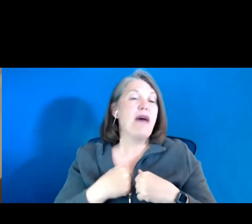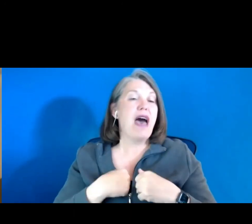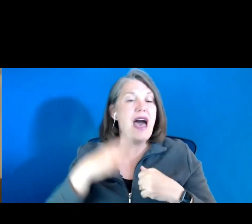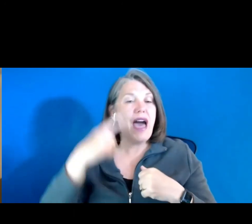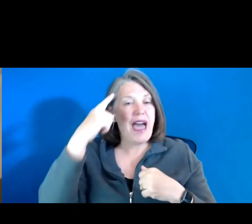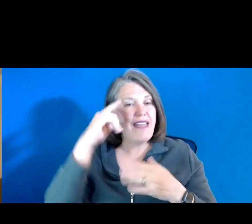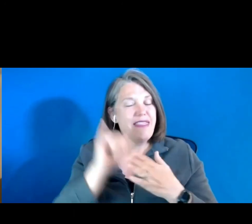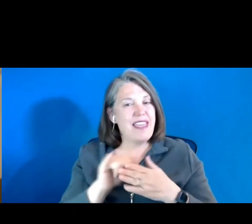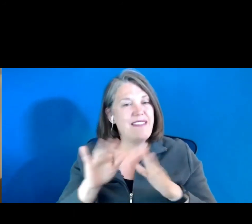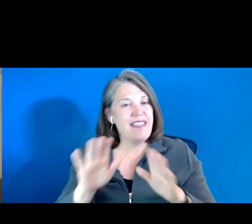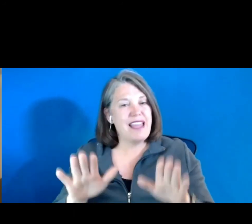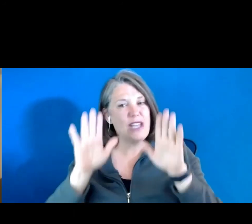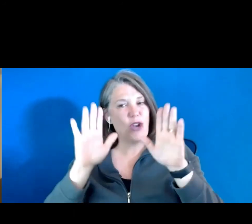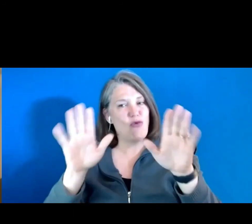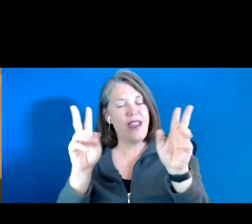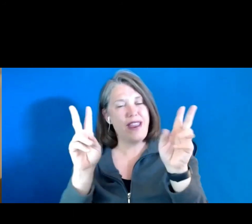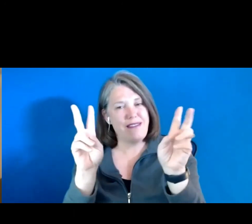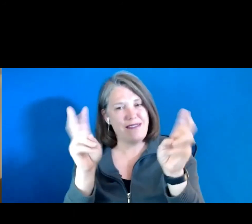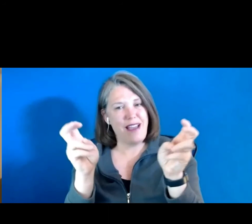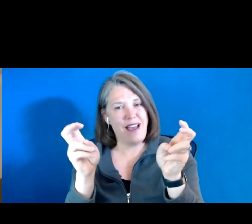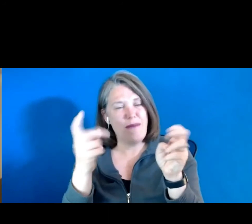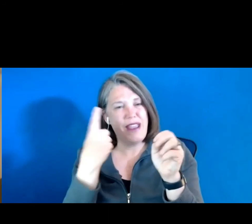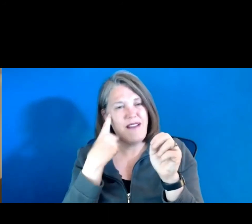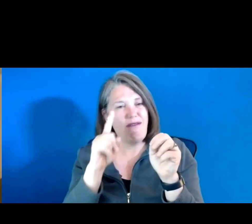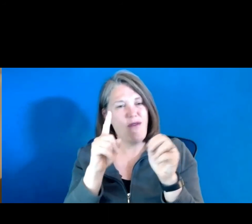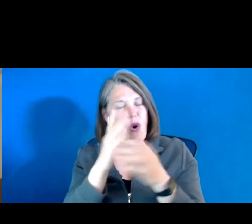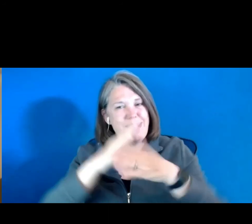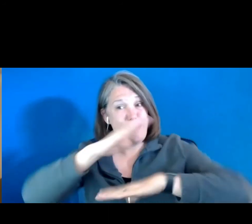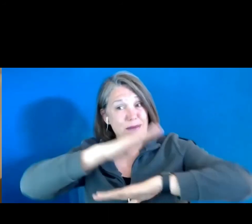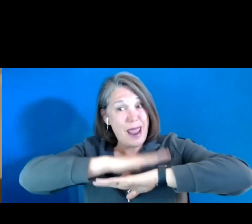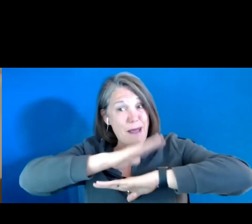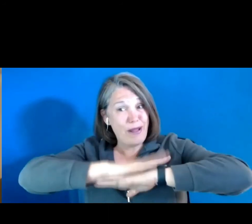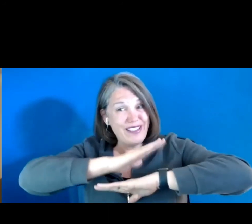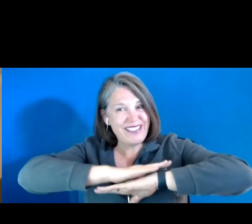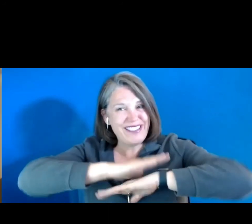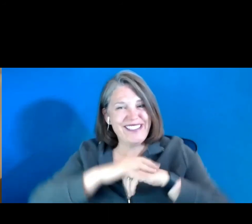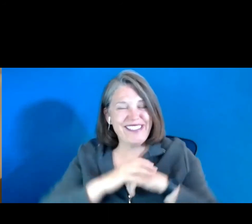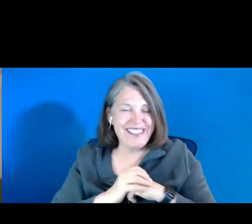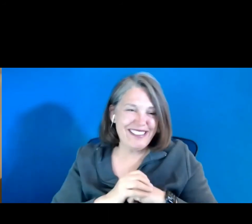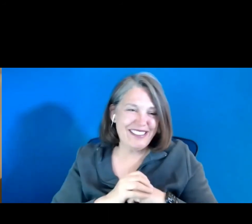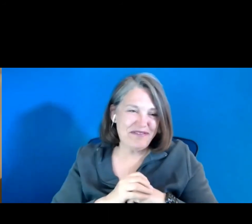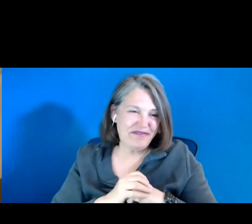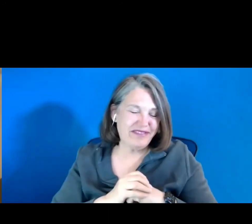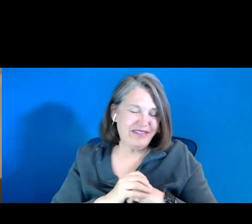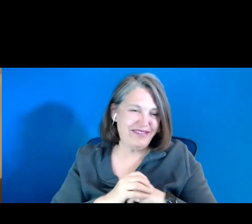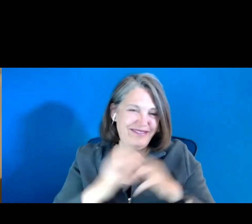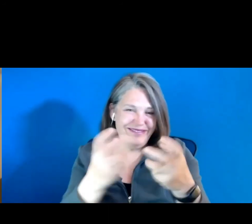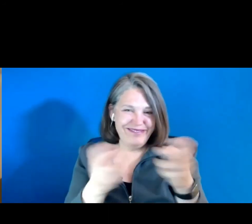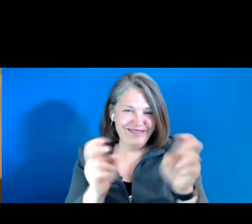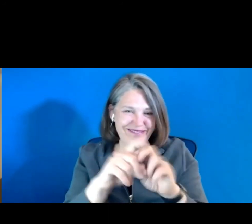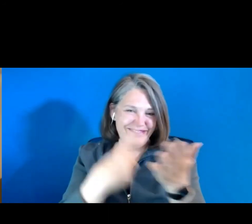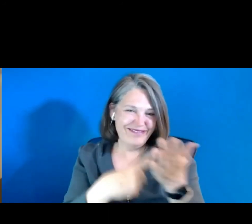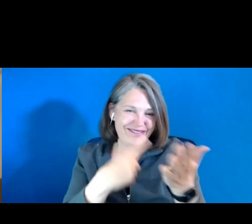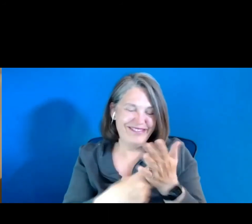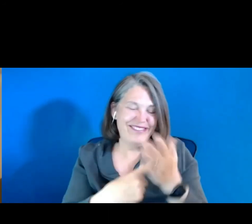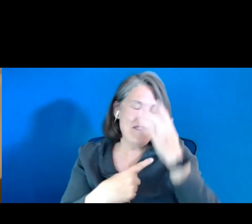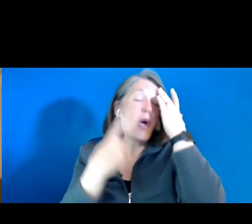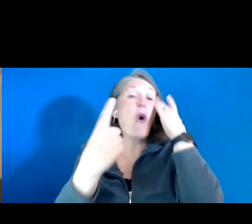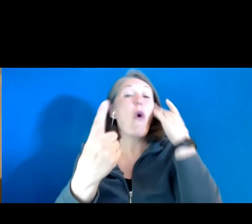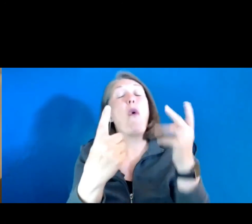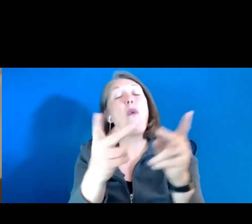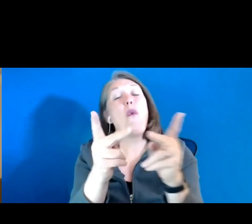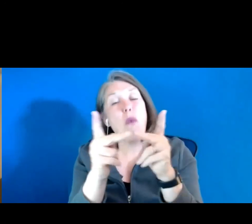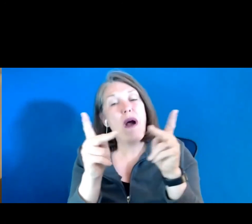that's a great topic for some tables. Uh, uh, one place, one